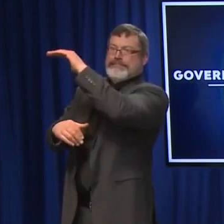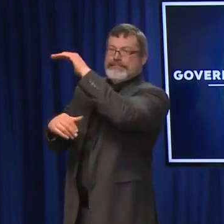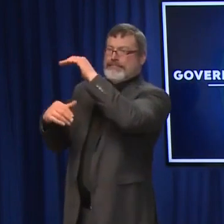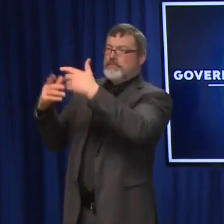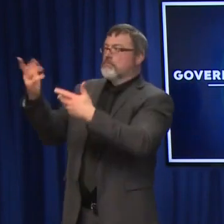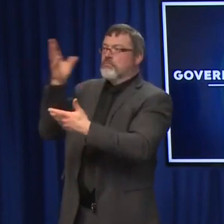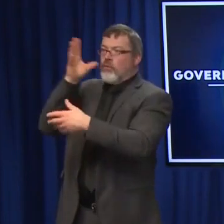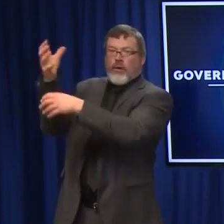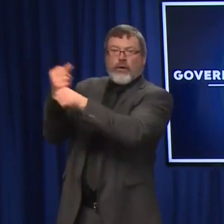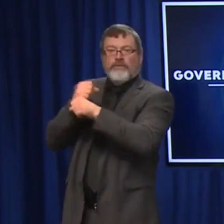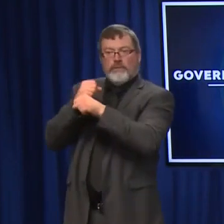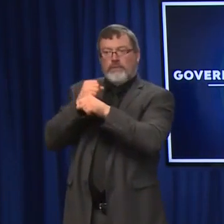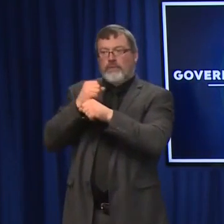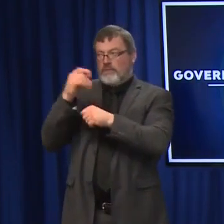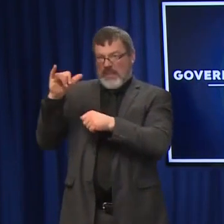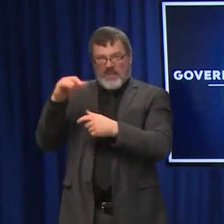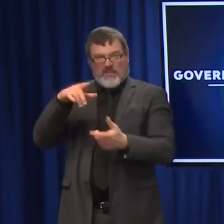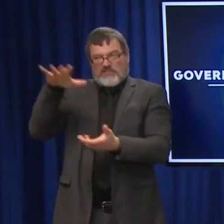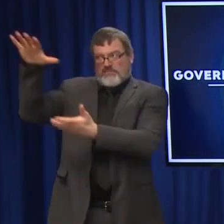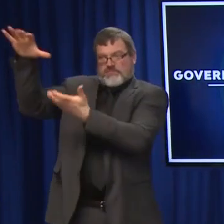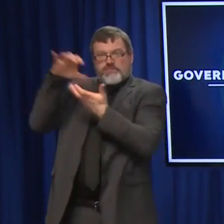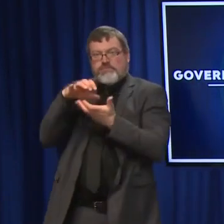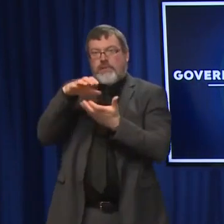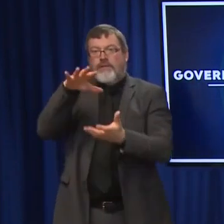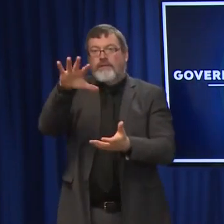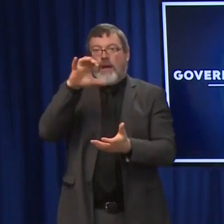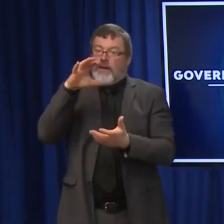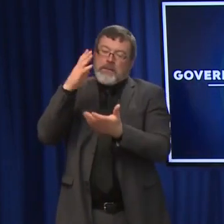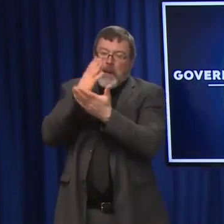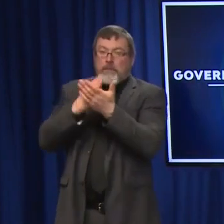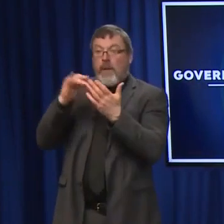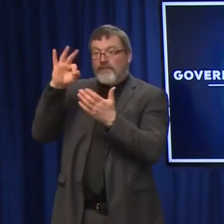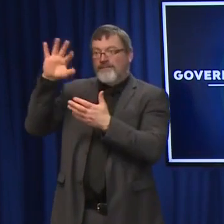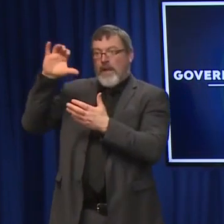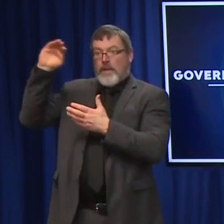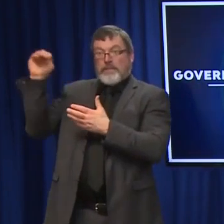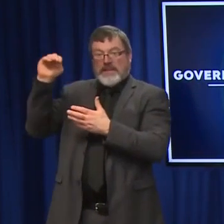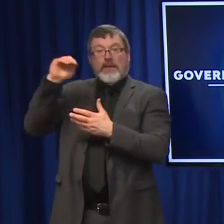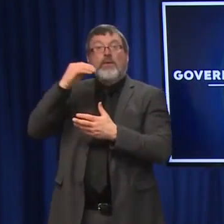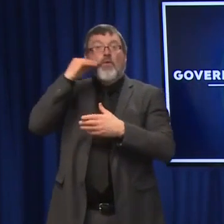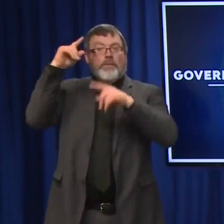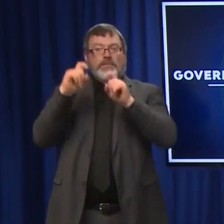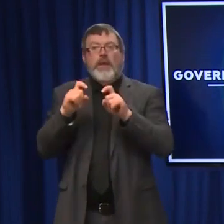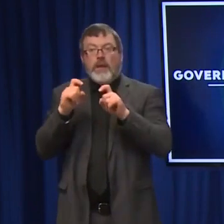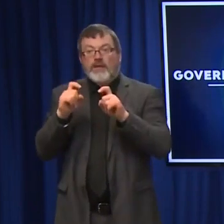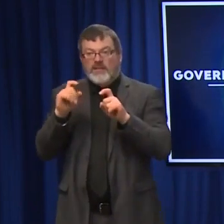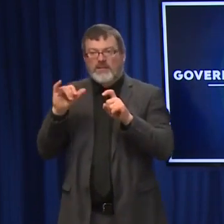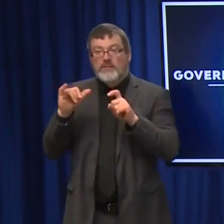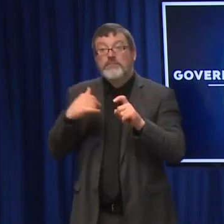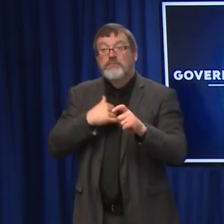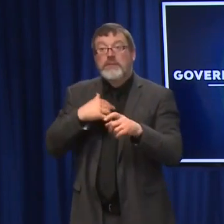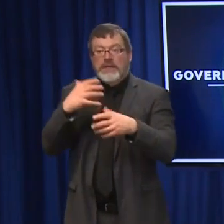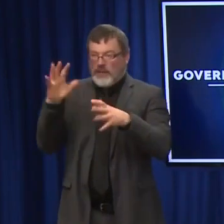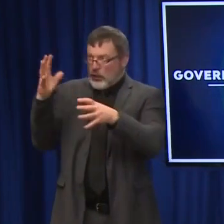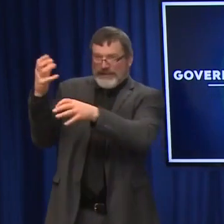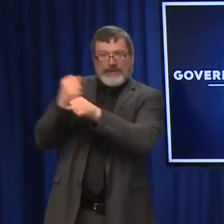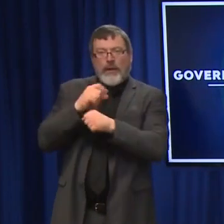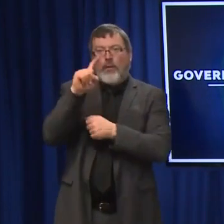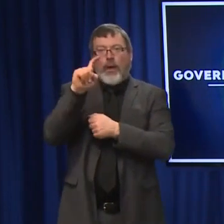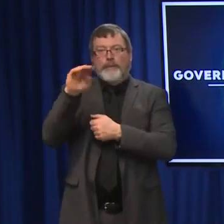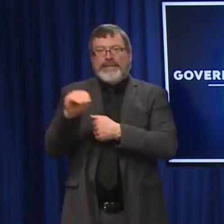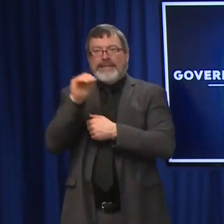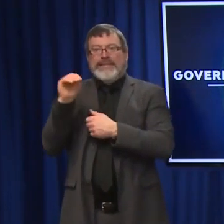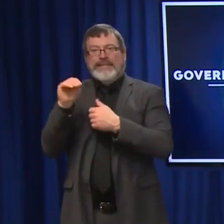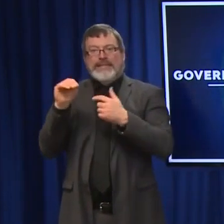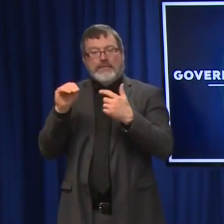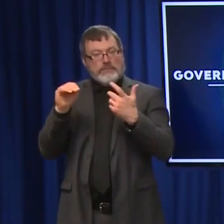of home testing directly available to our citizens a couple weeks ago. We put out just about a million tests. They were taken up in literally about a